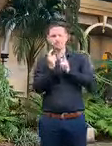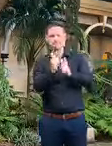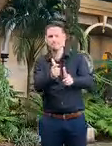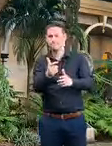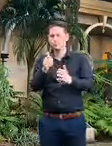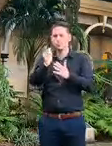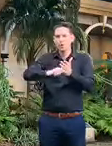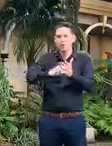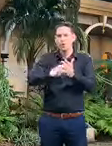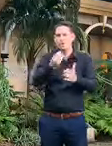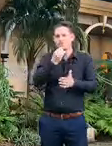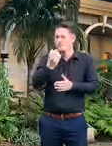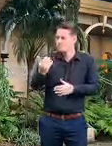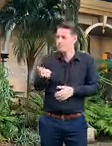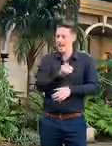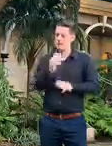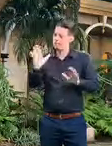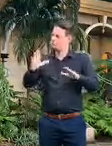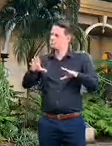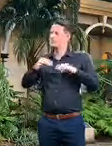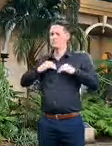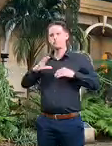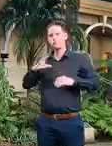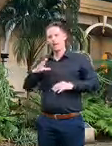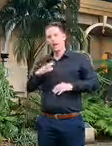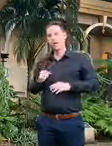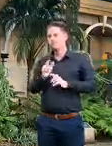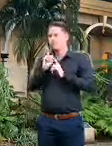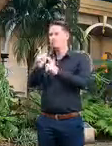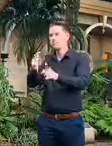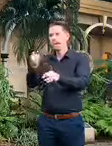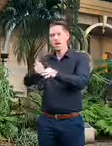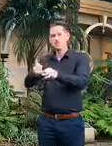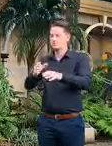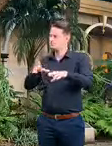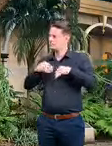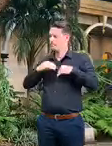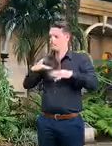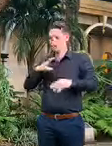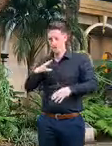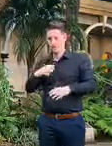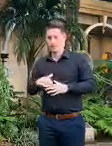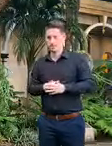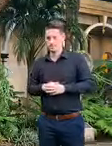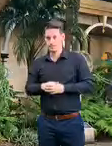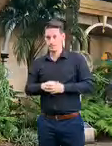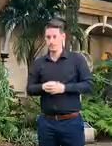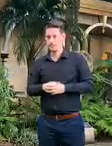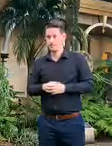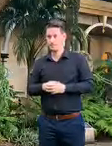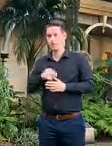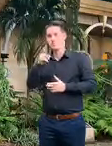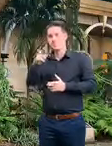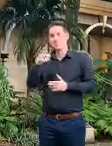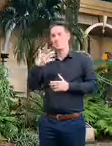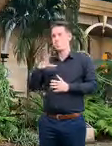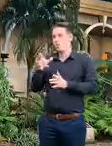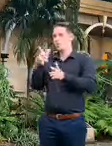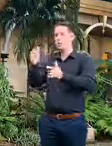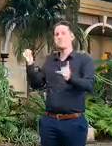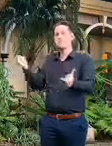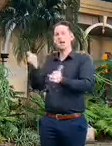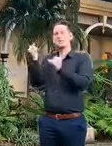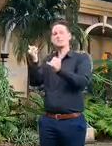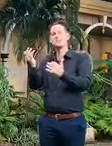and do your shopping your grocery shopping that's perfectly normal if you need to go to the pharmacy that's perfectly normal but if you're going to go to a party